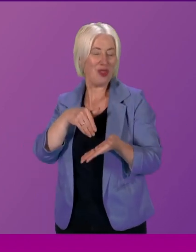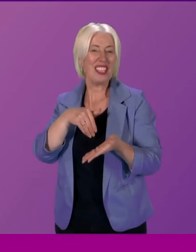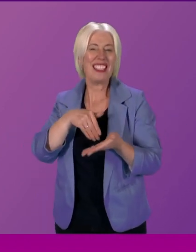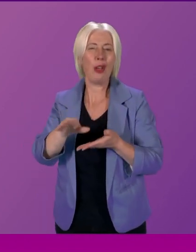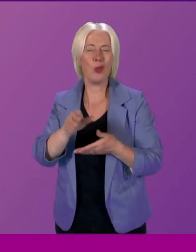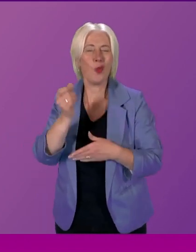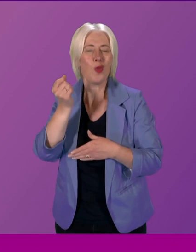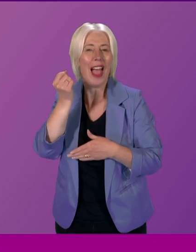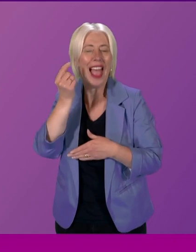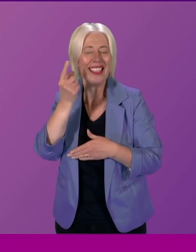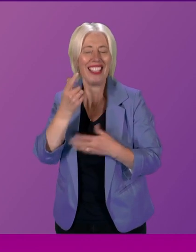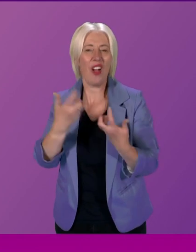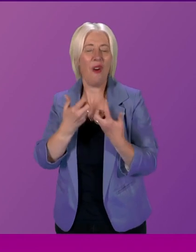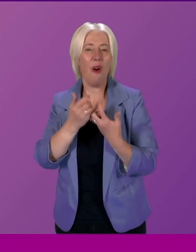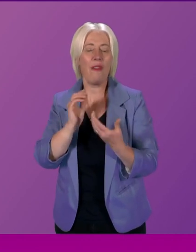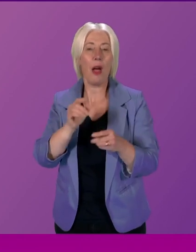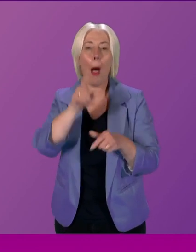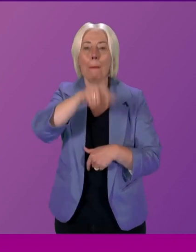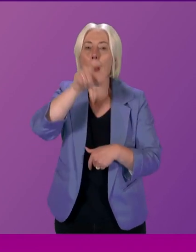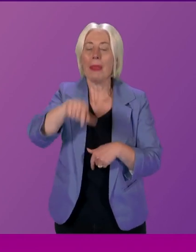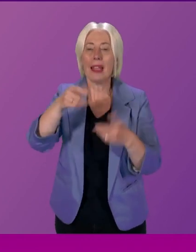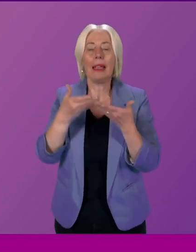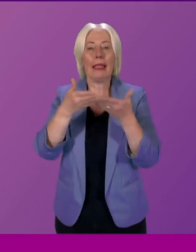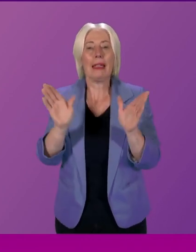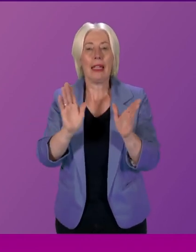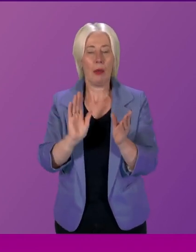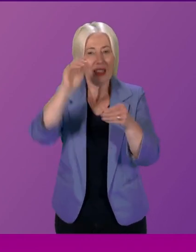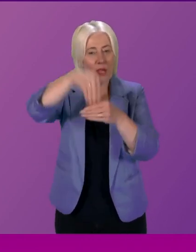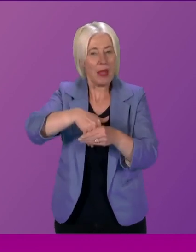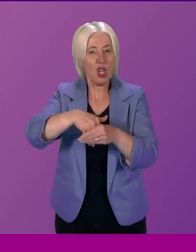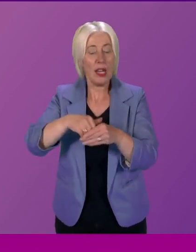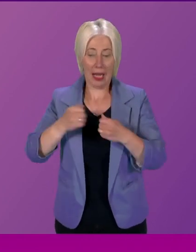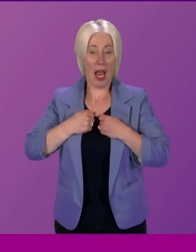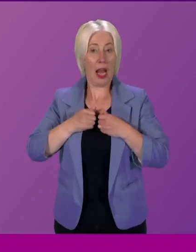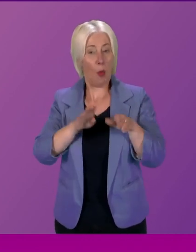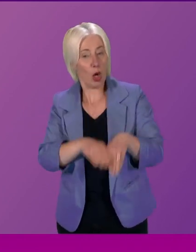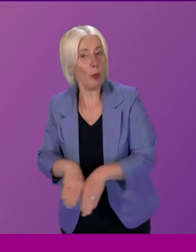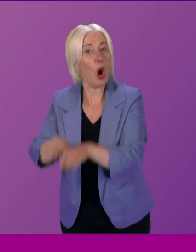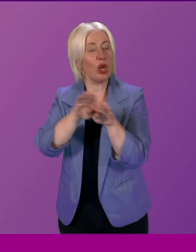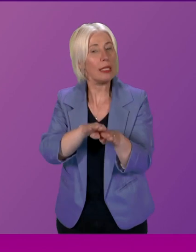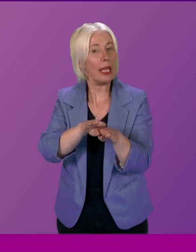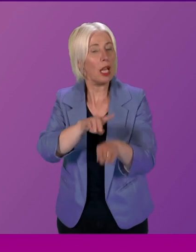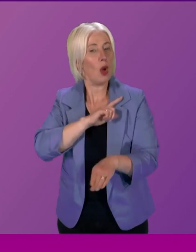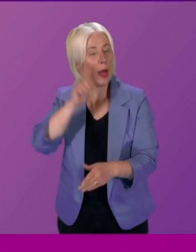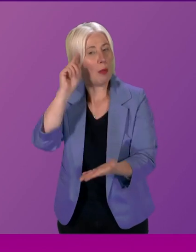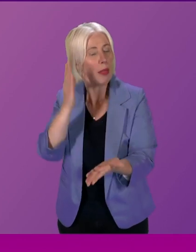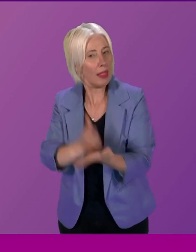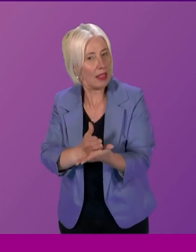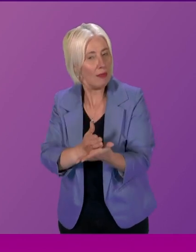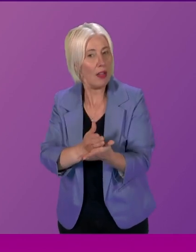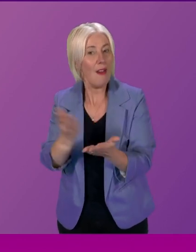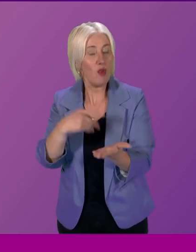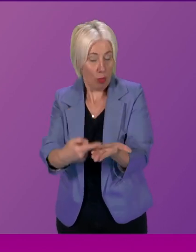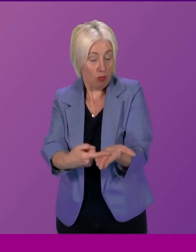of public participation in our democracy, because I do believe that the implications of the